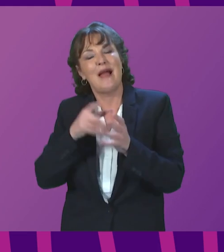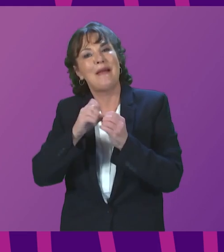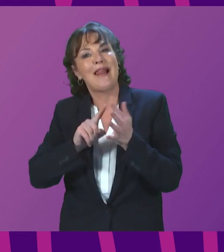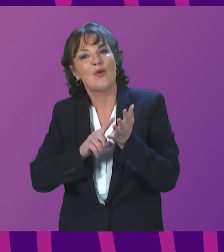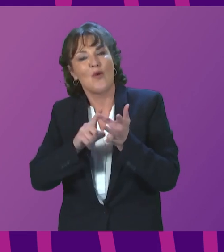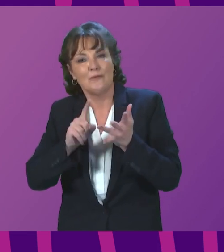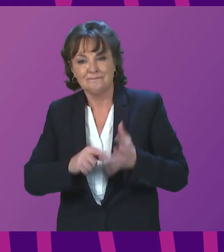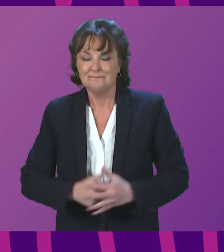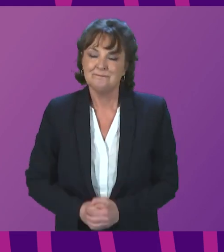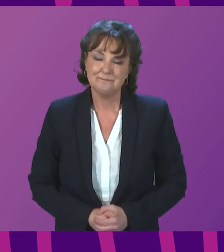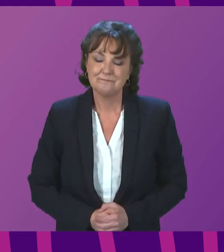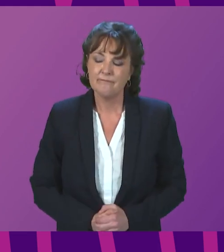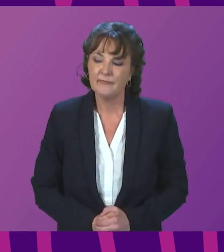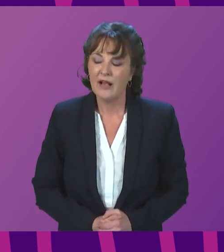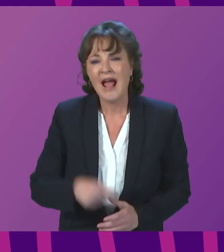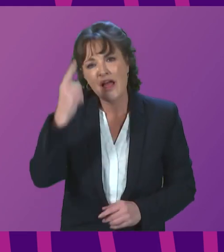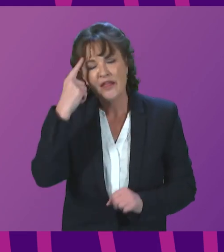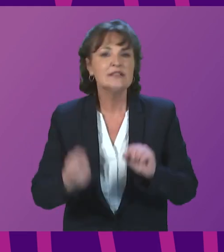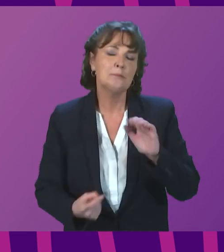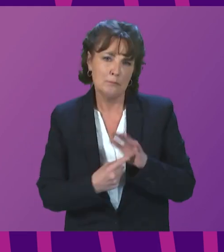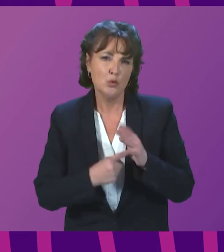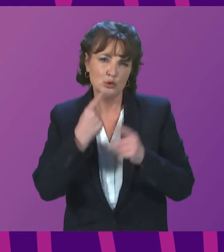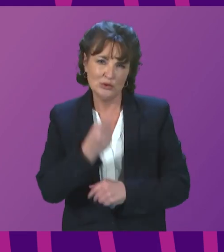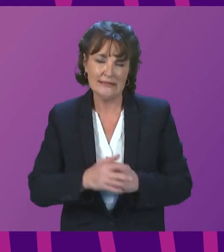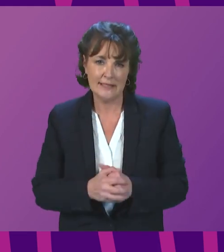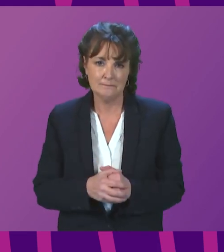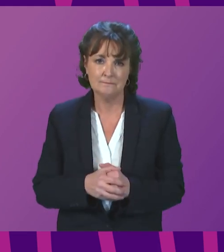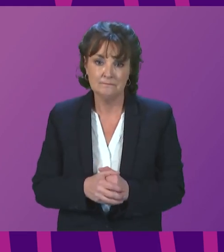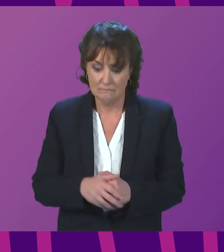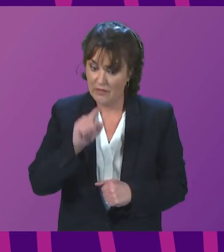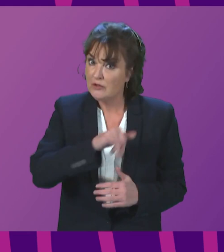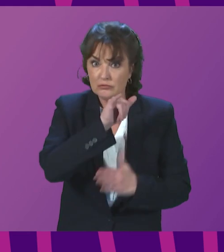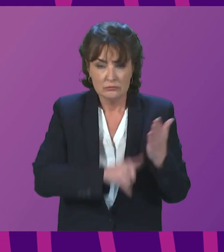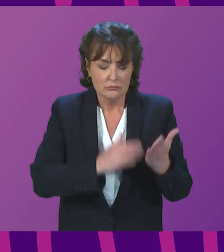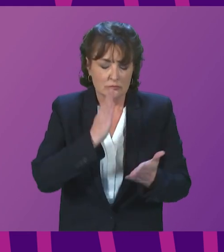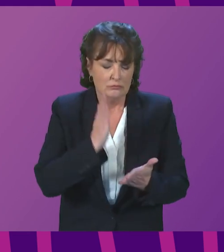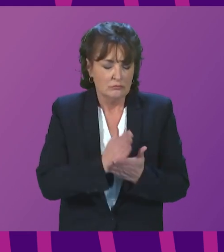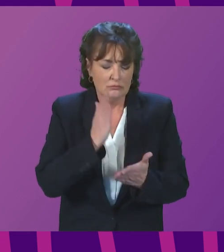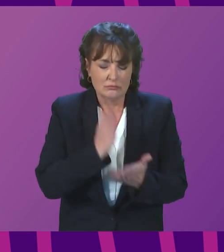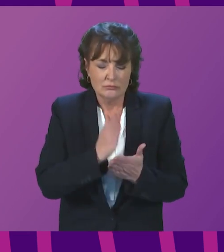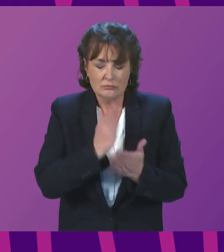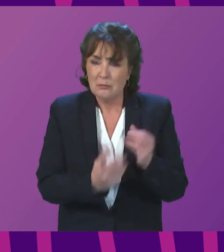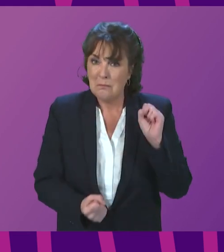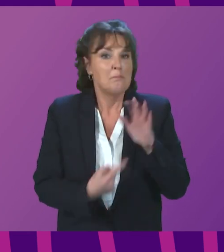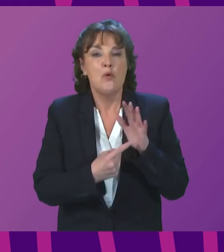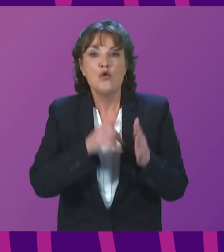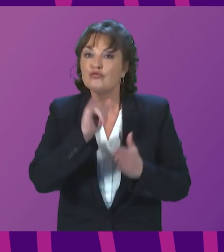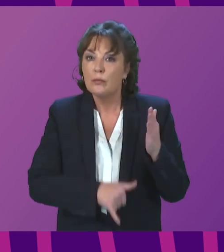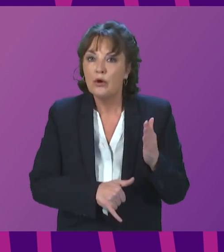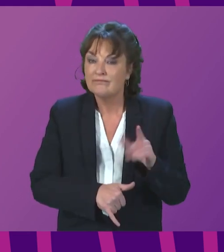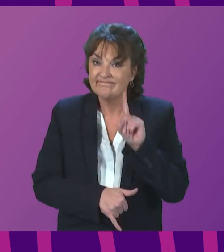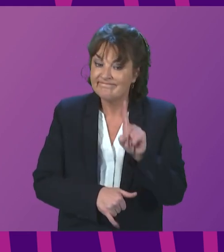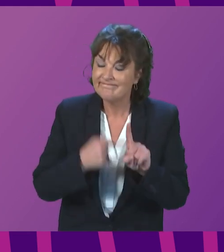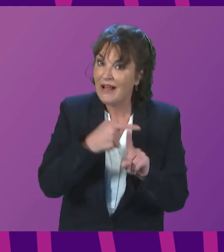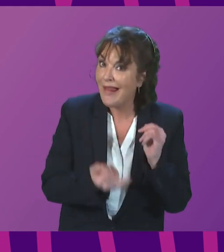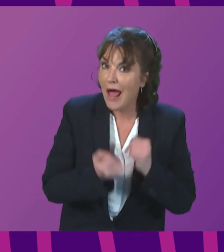make, presiding officer, is that while this report is important, very important in fact, it will not be the